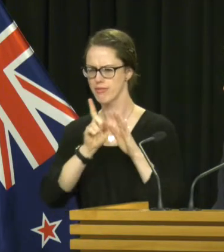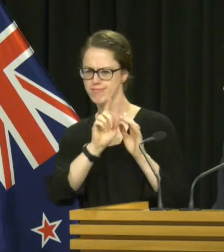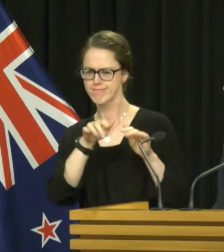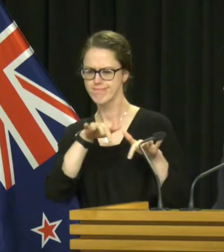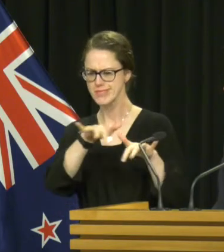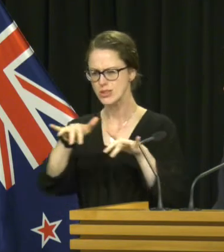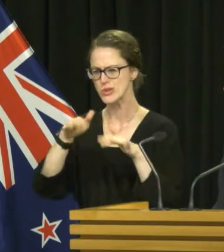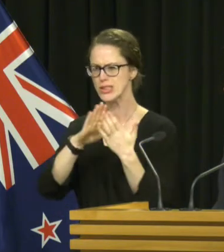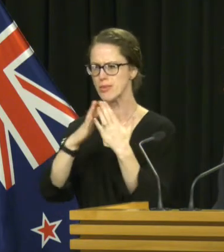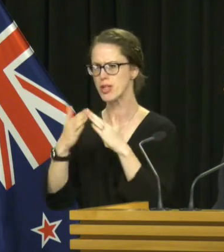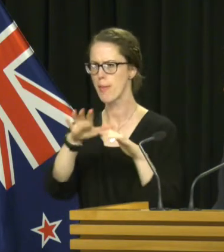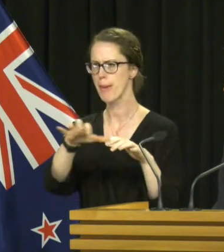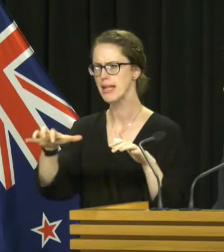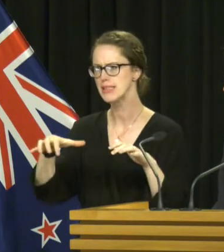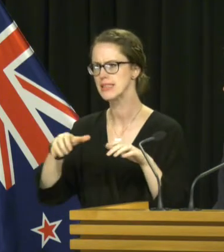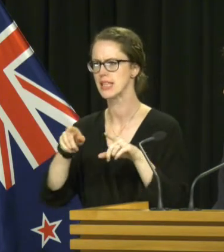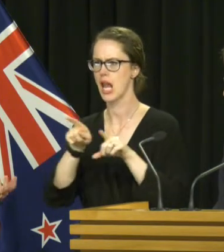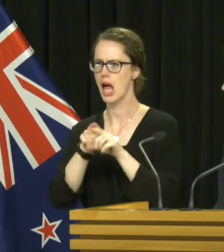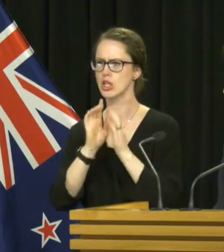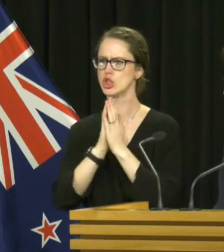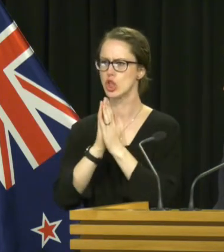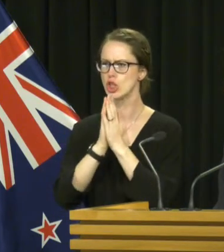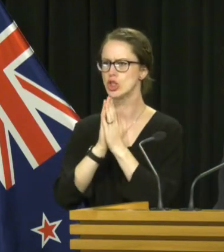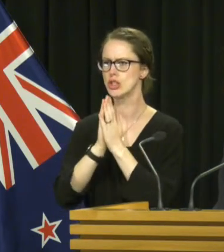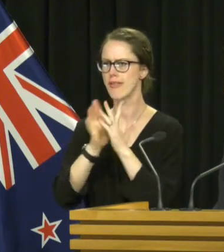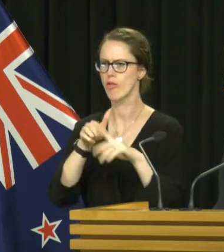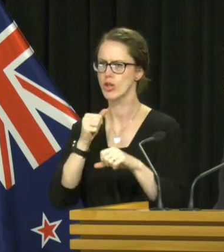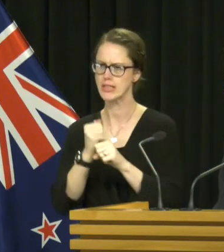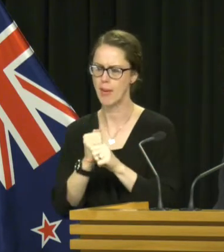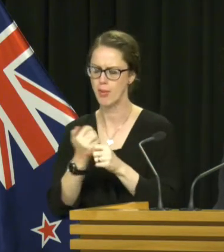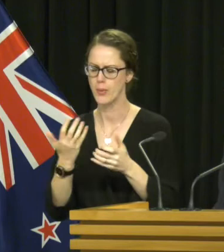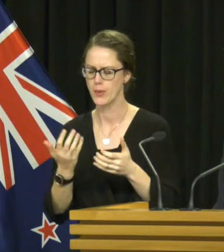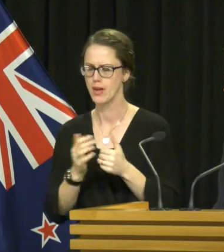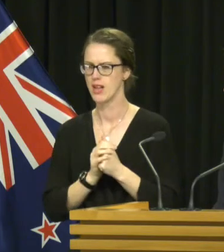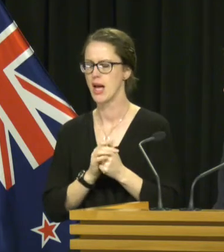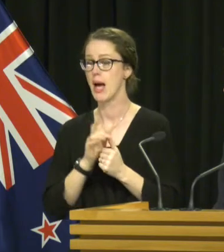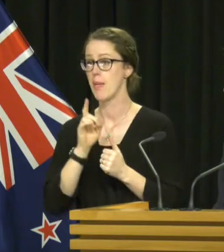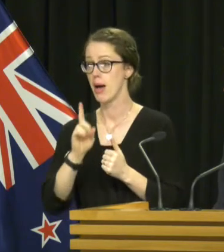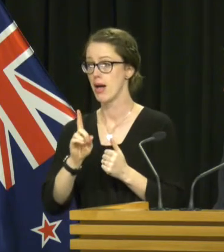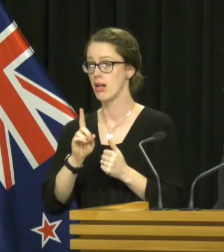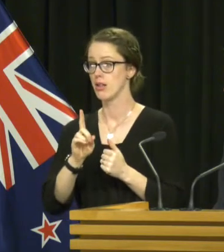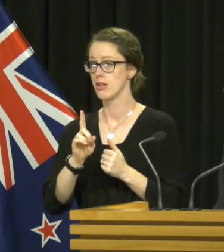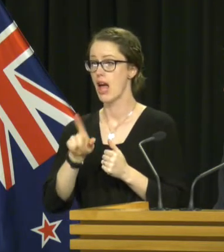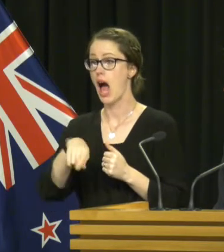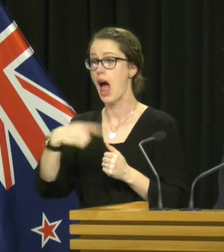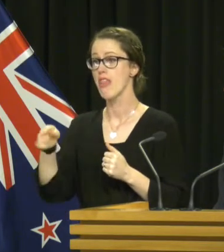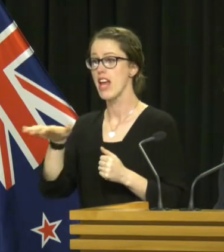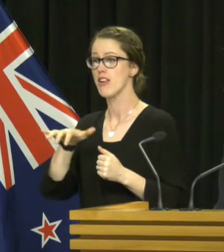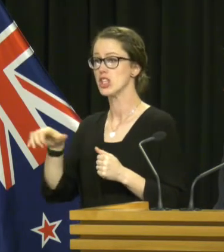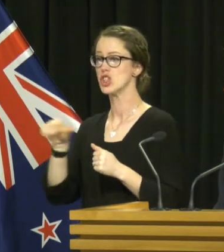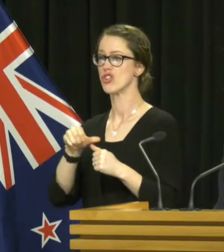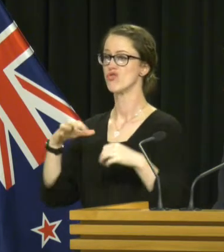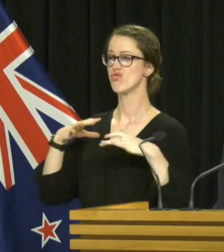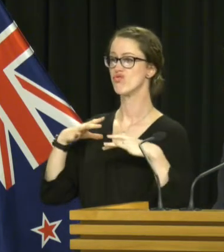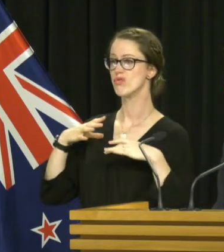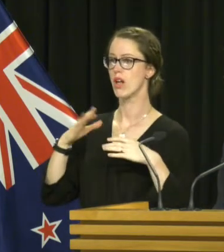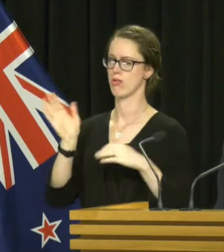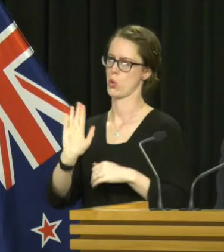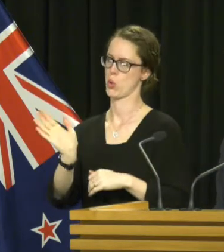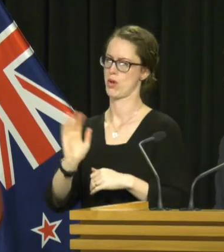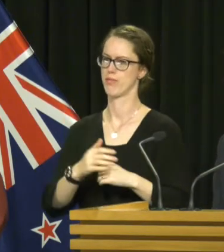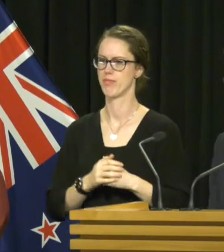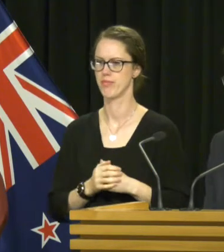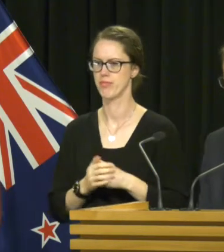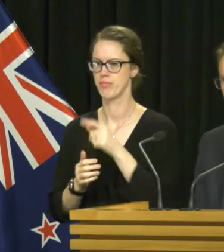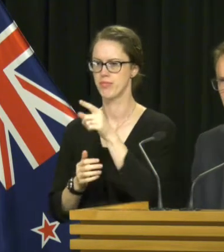into those community places like a church facility, for instance. But that doesn't mean we should be complacent in those other areas like Northland. Do we